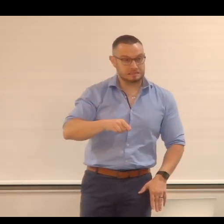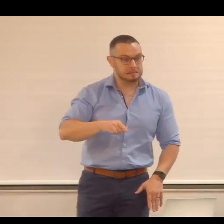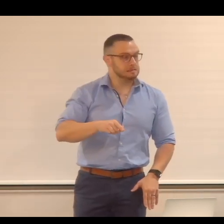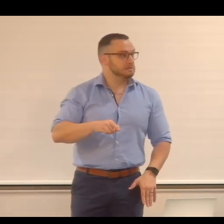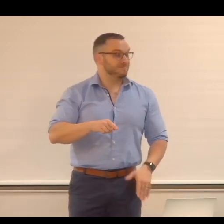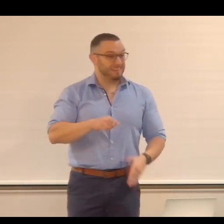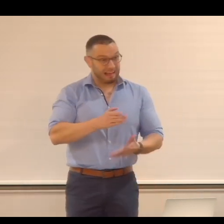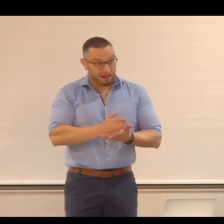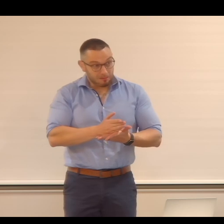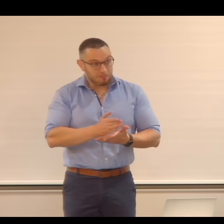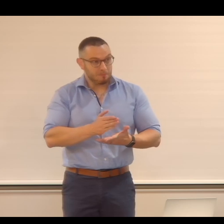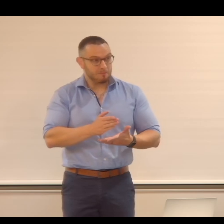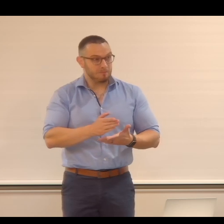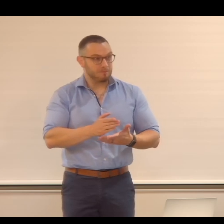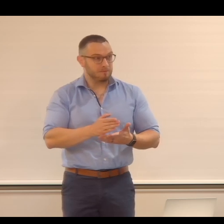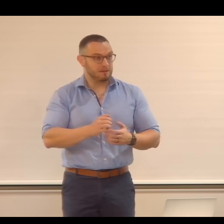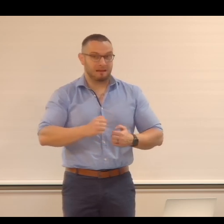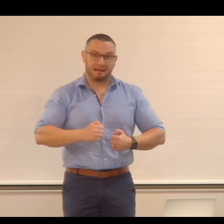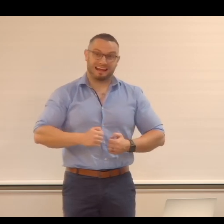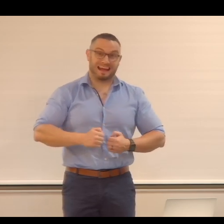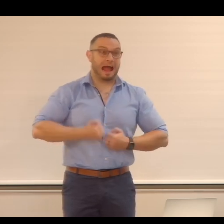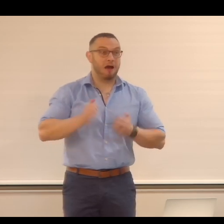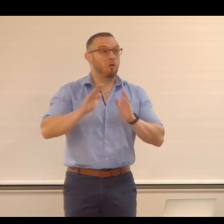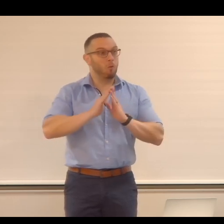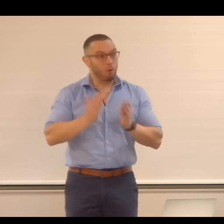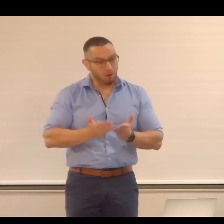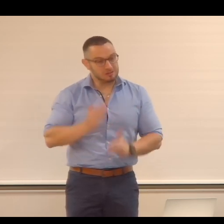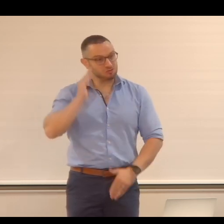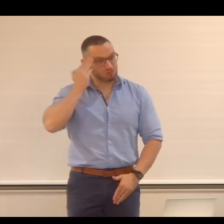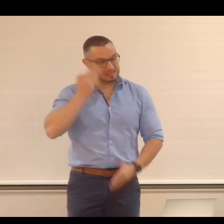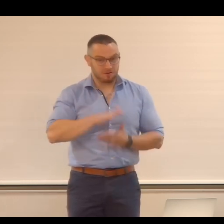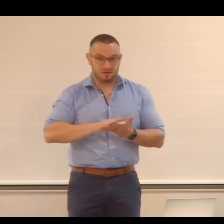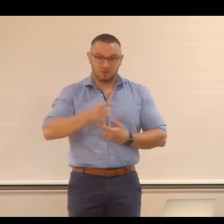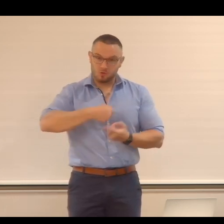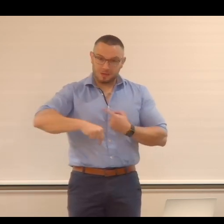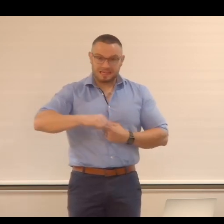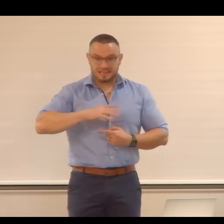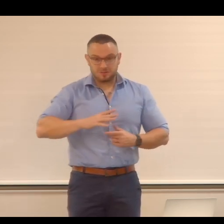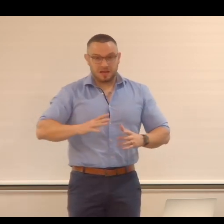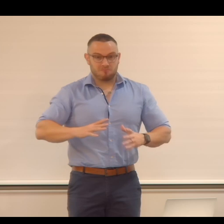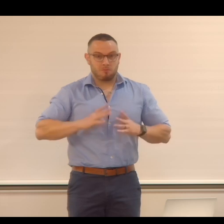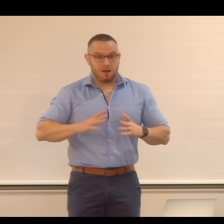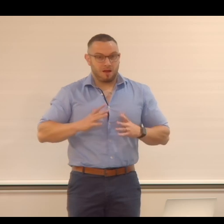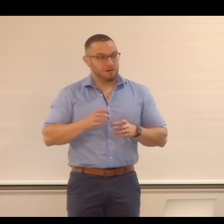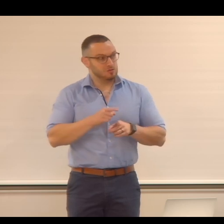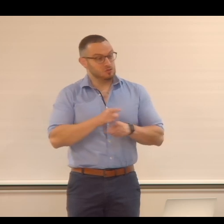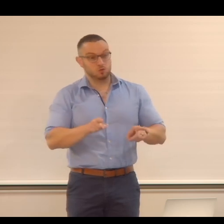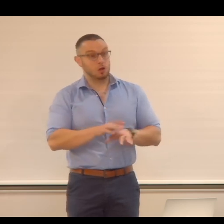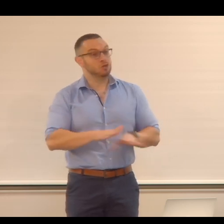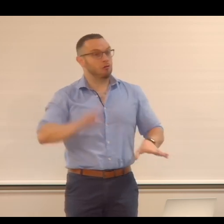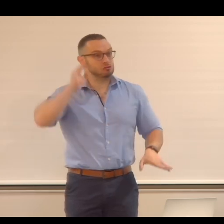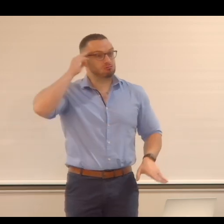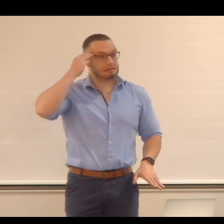That actually, our world is bonkers. And we have to prepare for it. So you guys are not crazy.